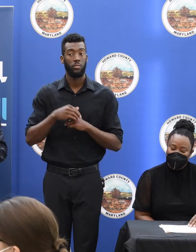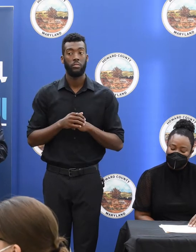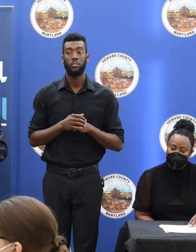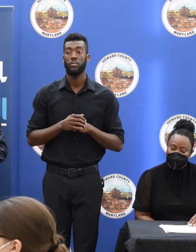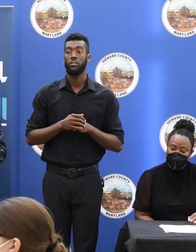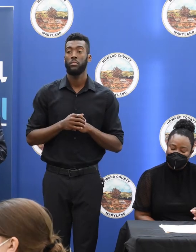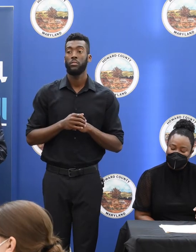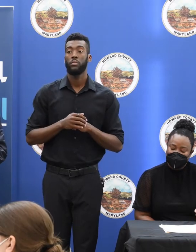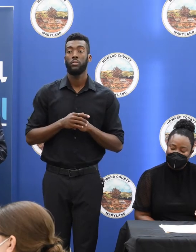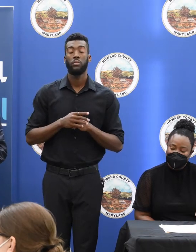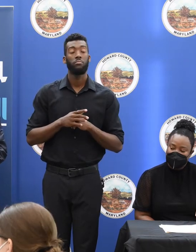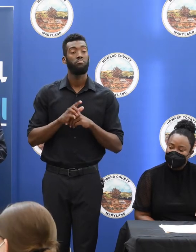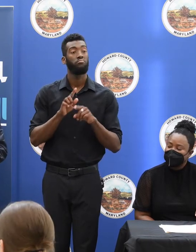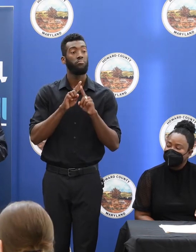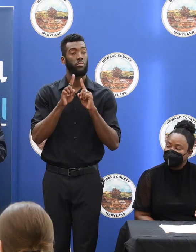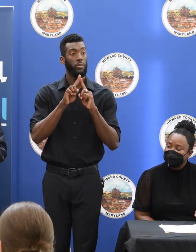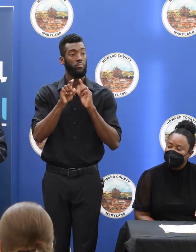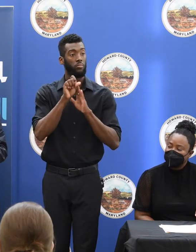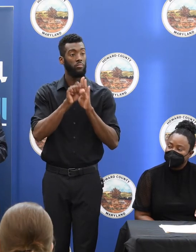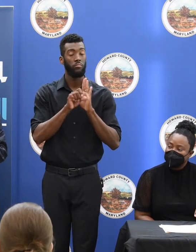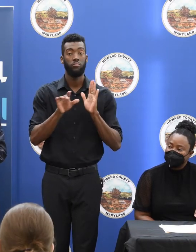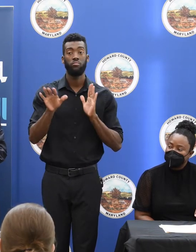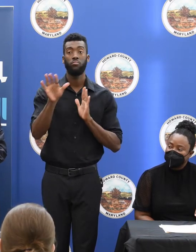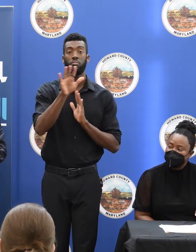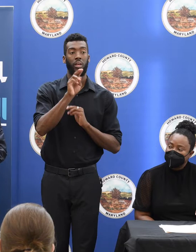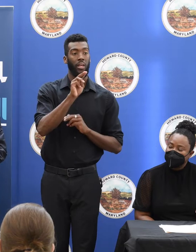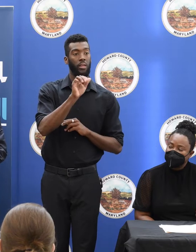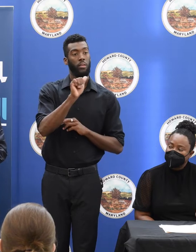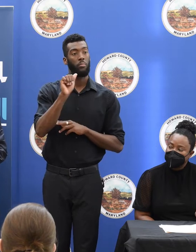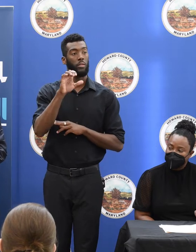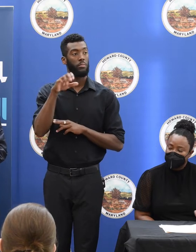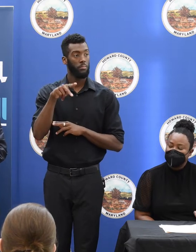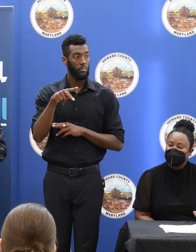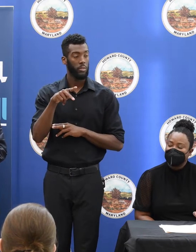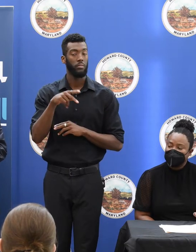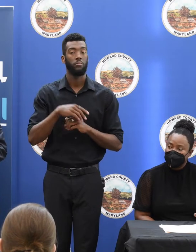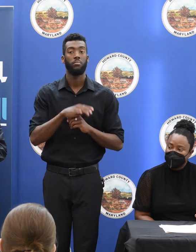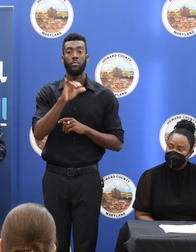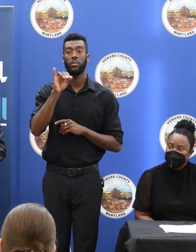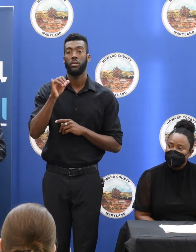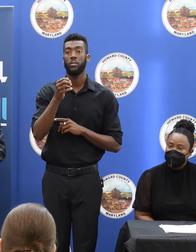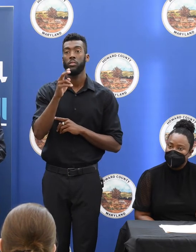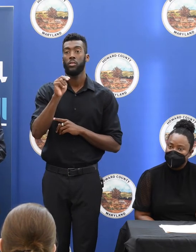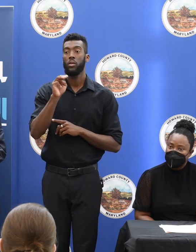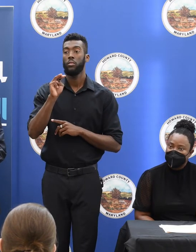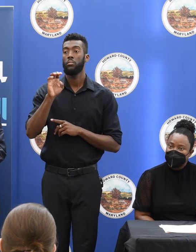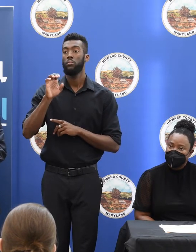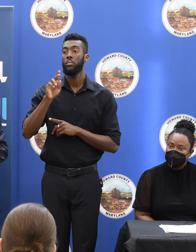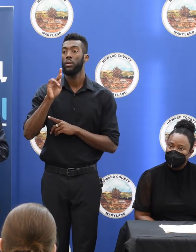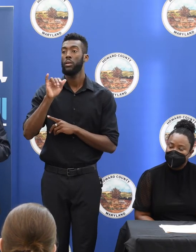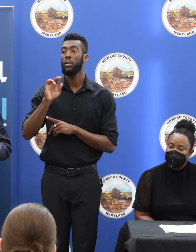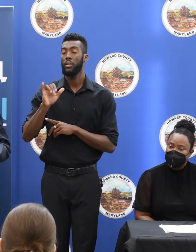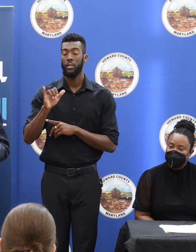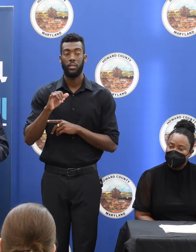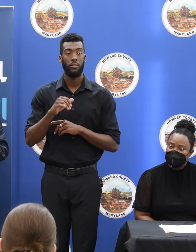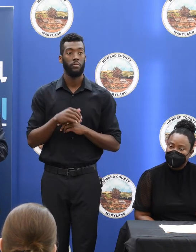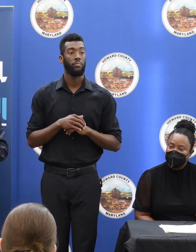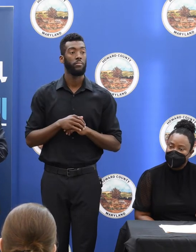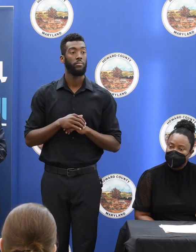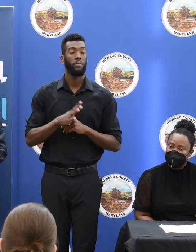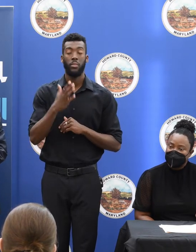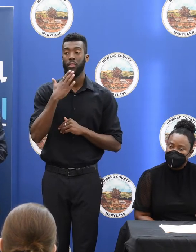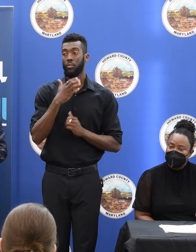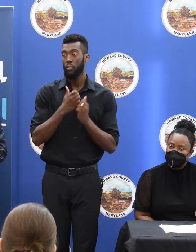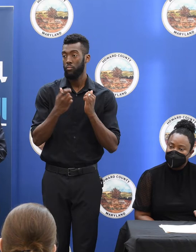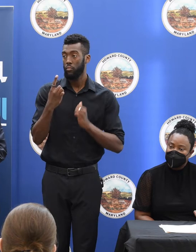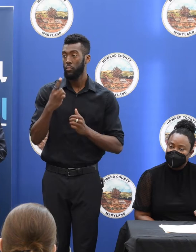leaders from all across the state played a big role. The NAACP played a big role. Jonathan McKinney is here at the NAACP. Thank you for everybody.